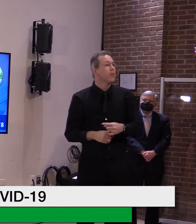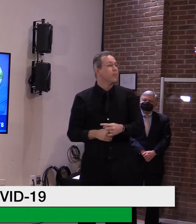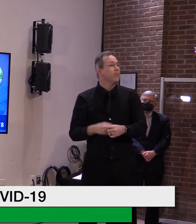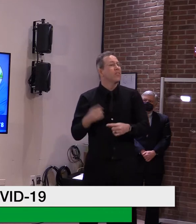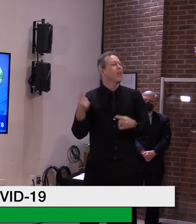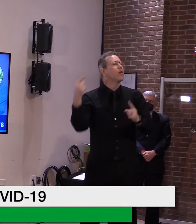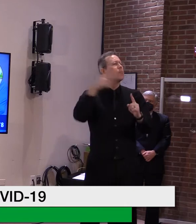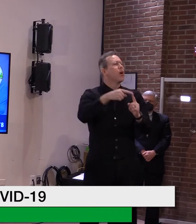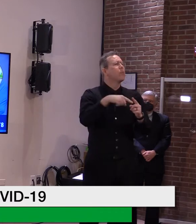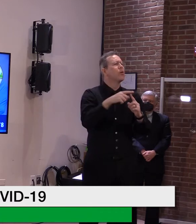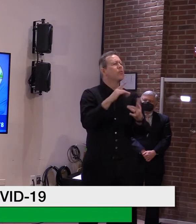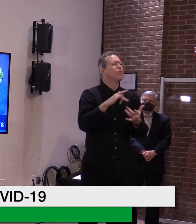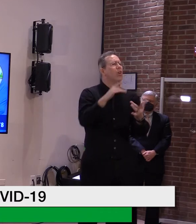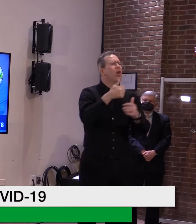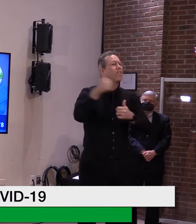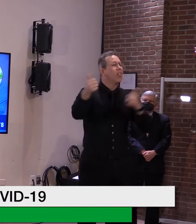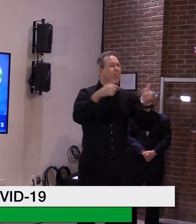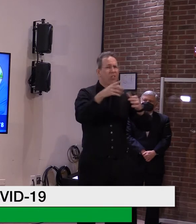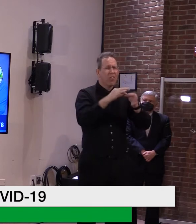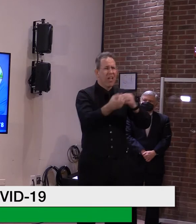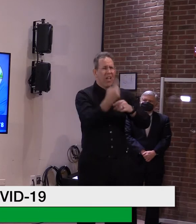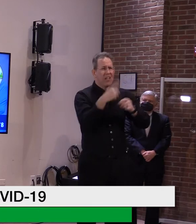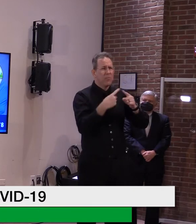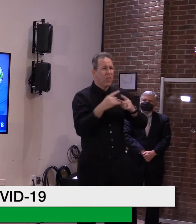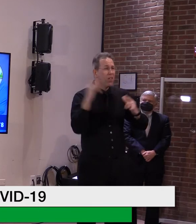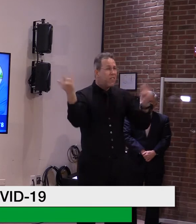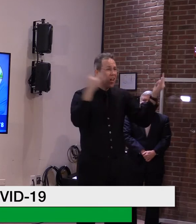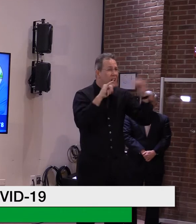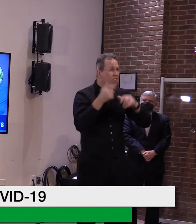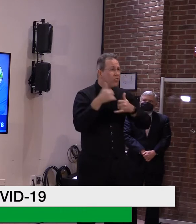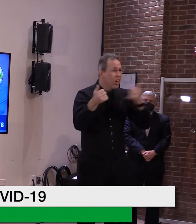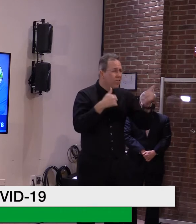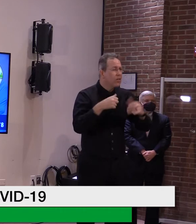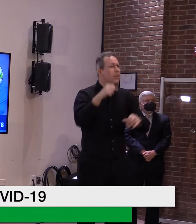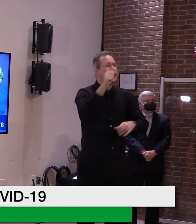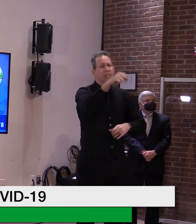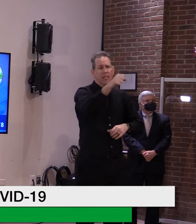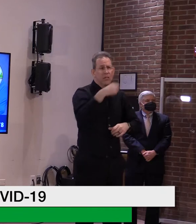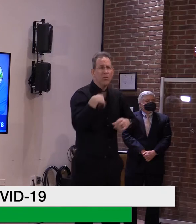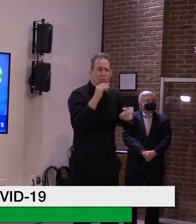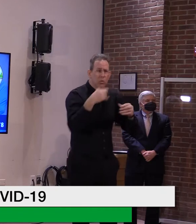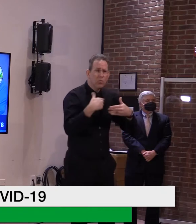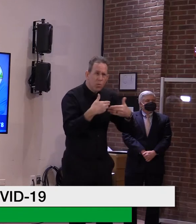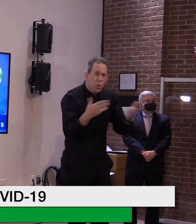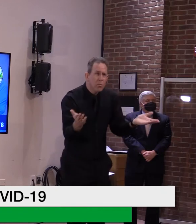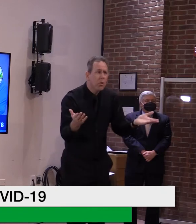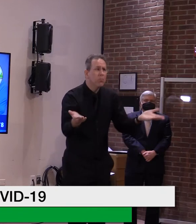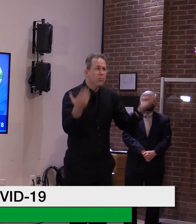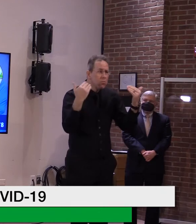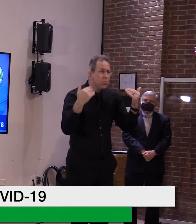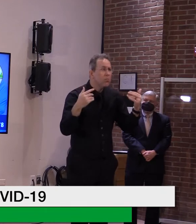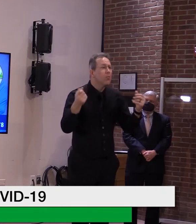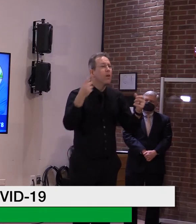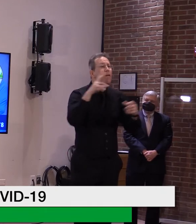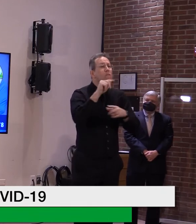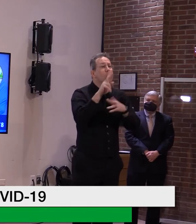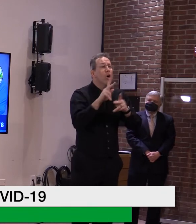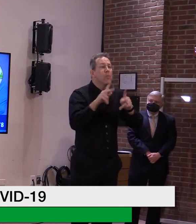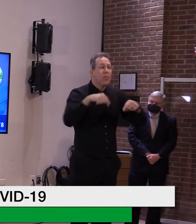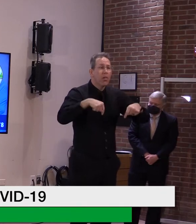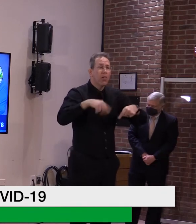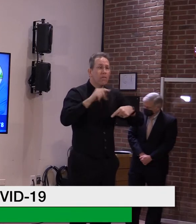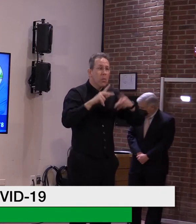want to reiterate that we did open it up to Vermonters can travel in and out of the state with after they've been fully